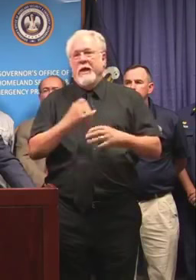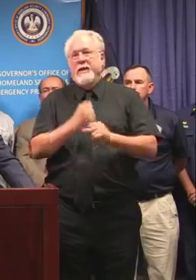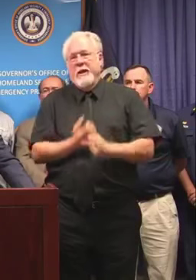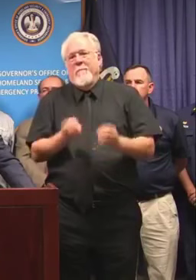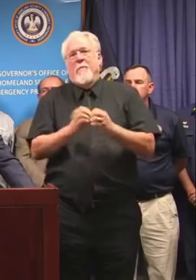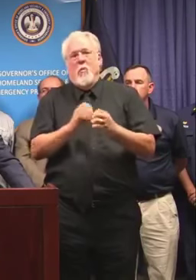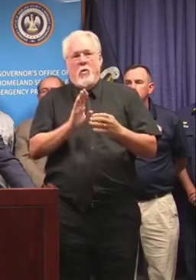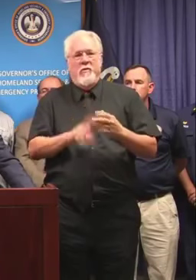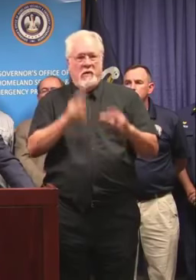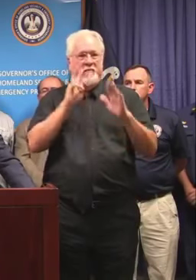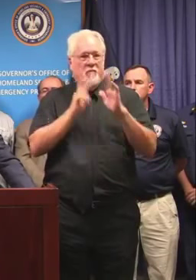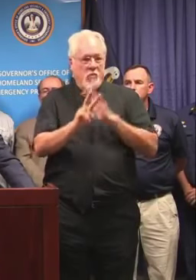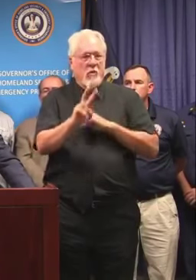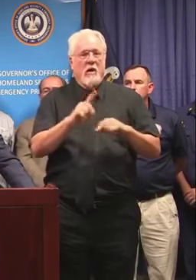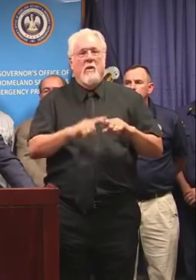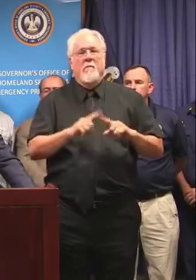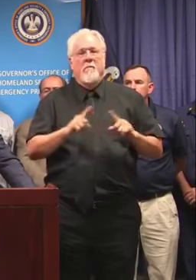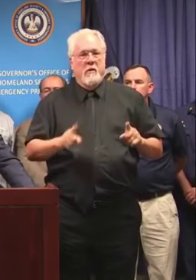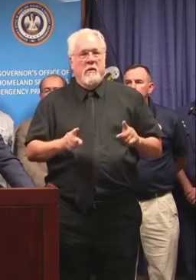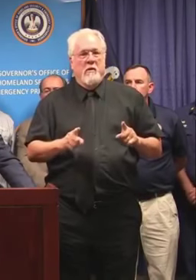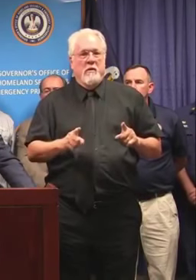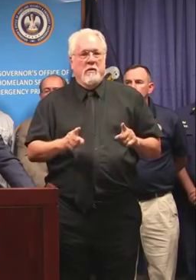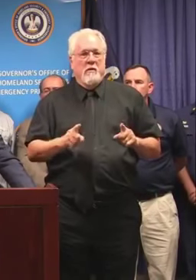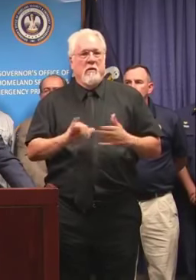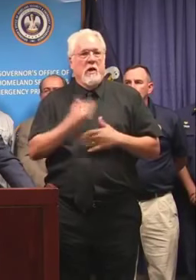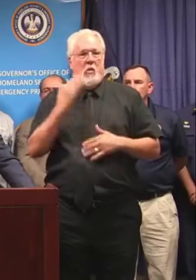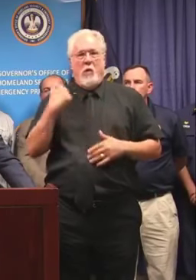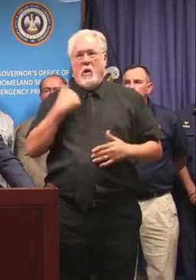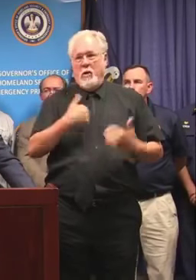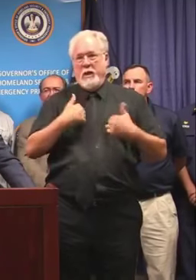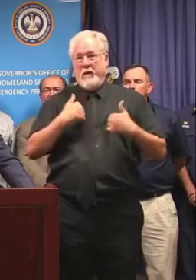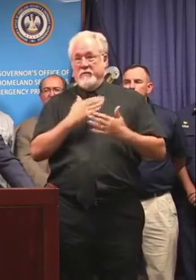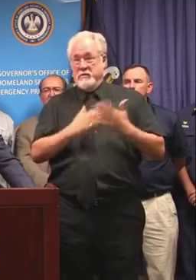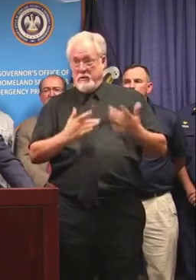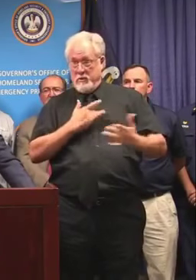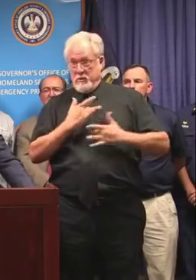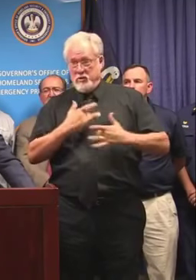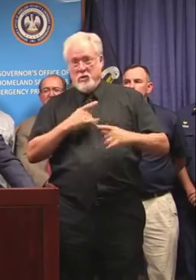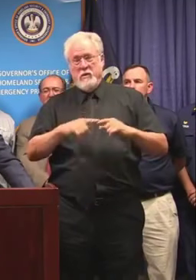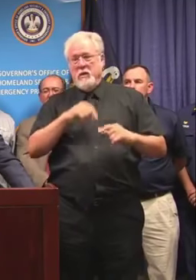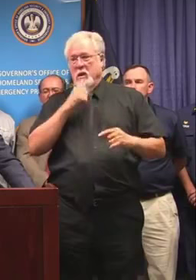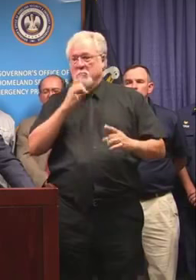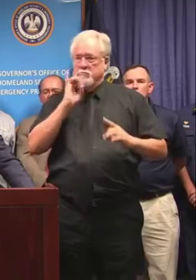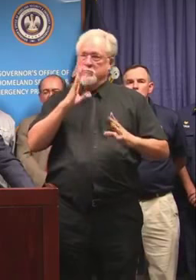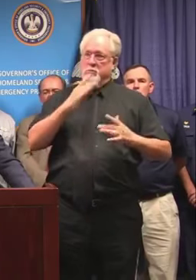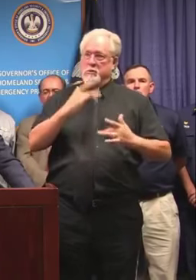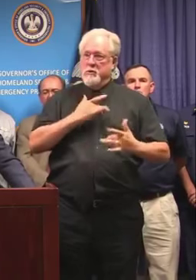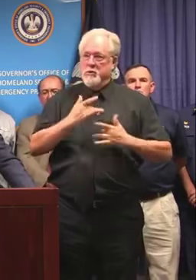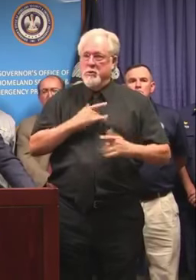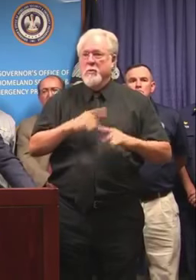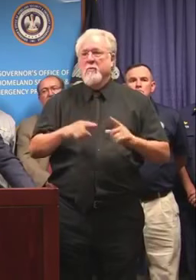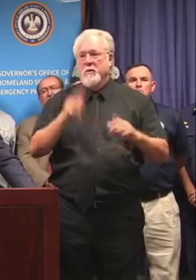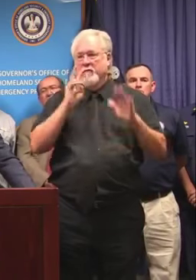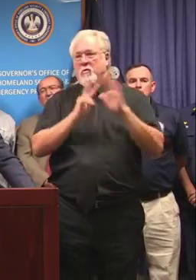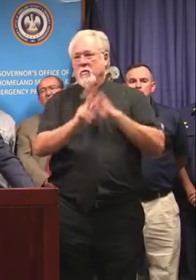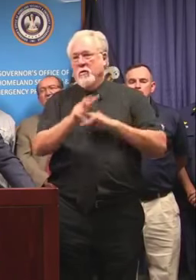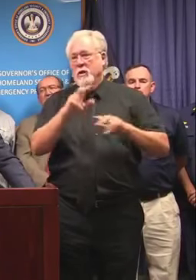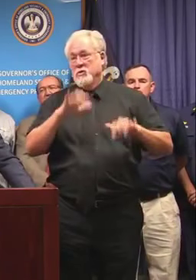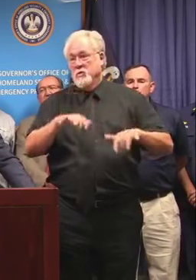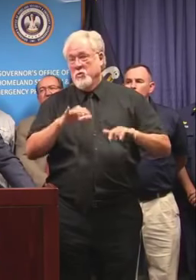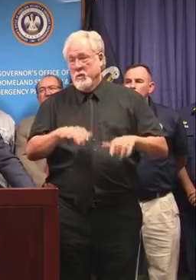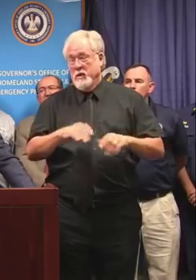more than is forecasted, and so that's why we have some concern, but we're not unduly concerned. But the forecast for rain